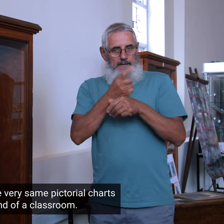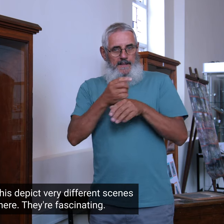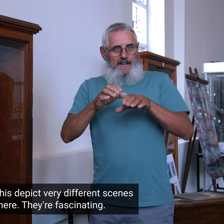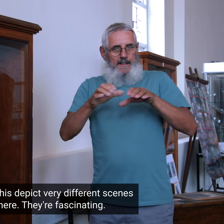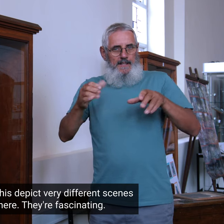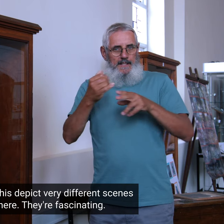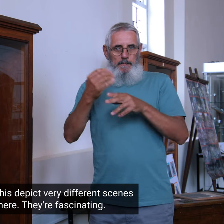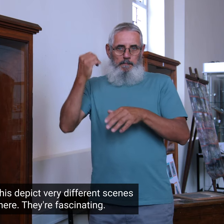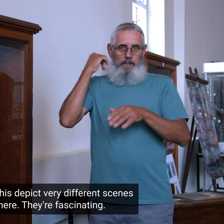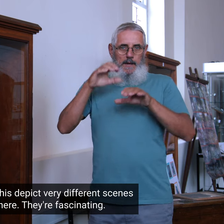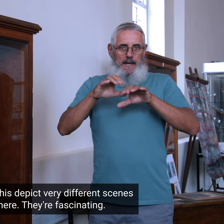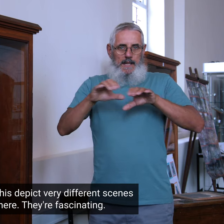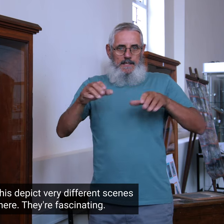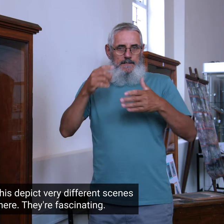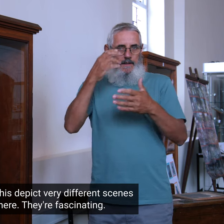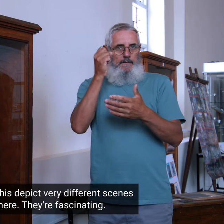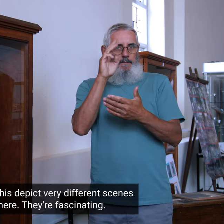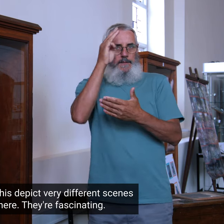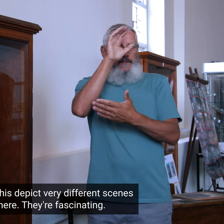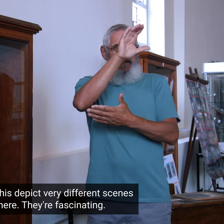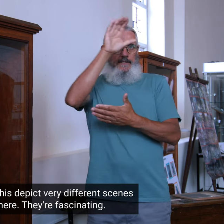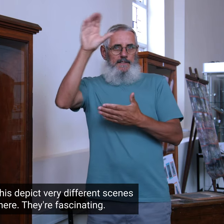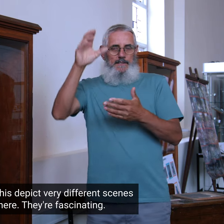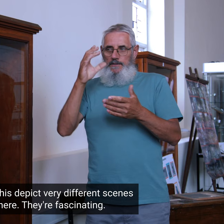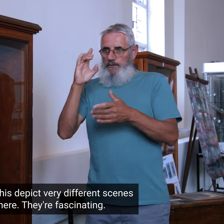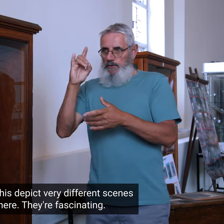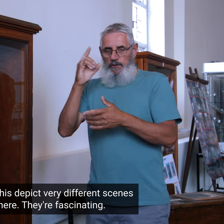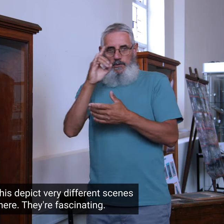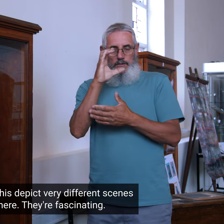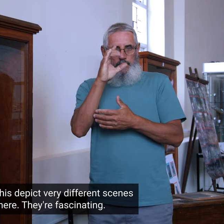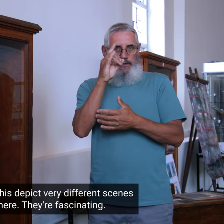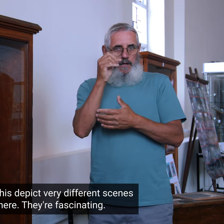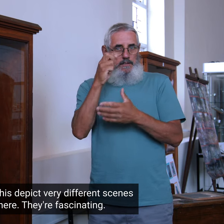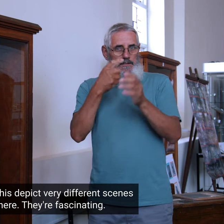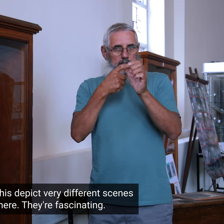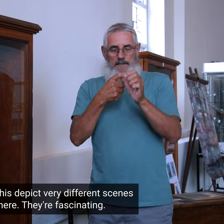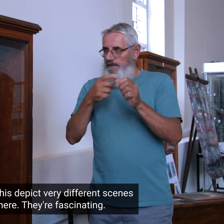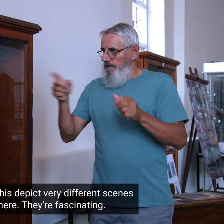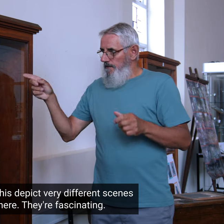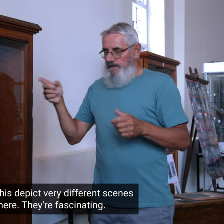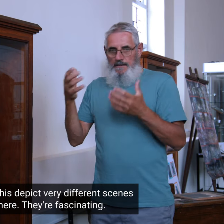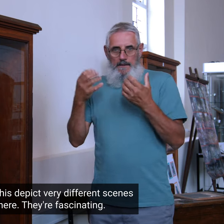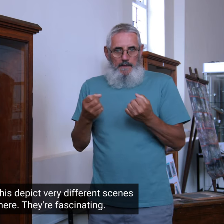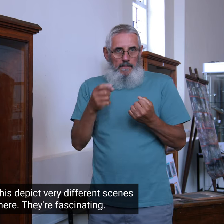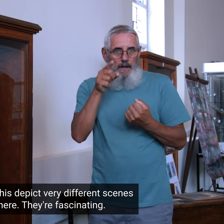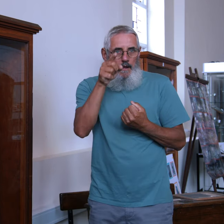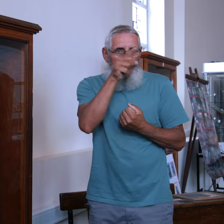in the background of a classroom. The missing charts such as this depict very different scenes to the charts we keep here.